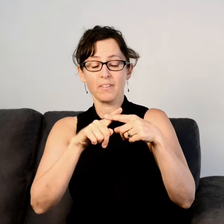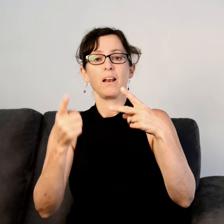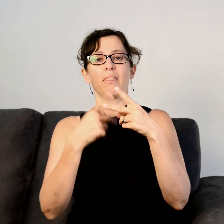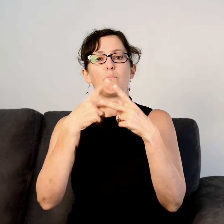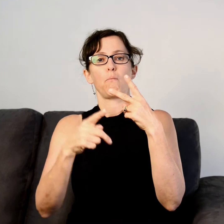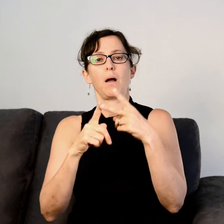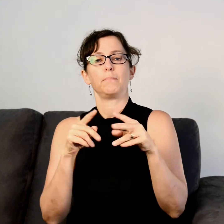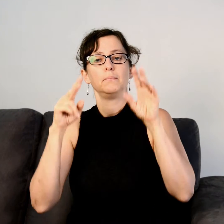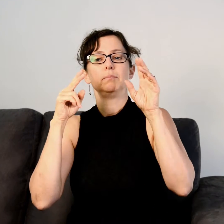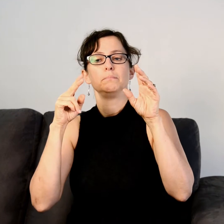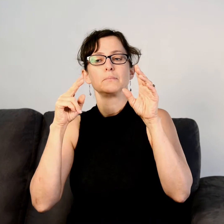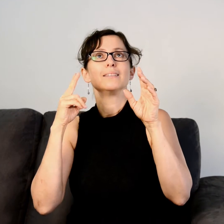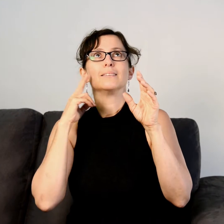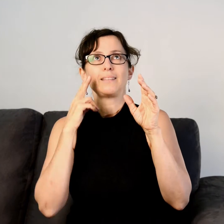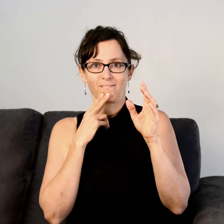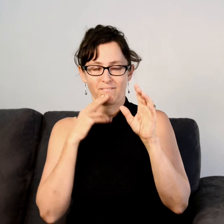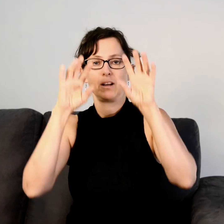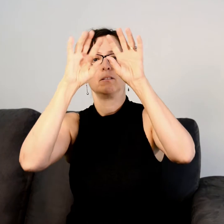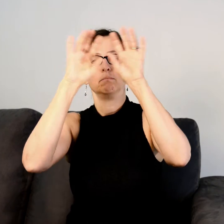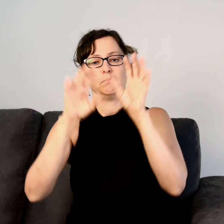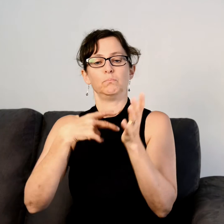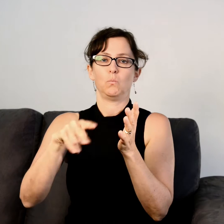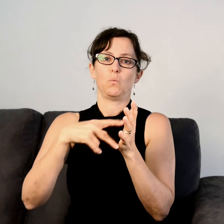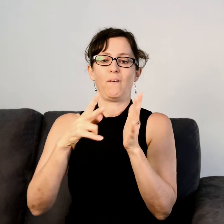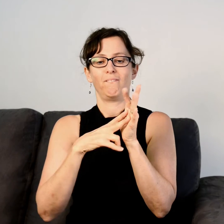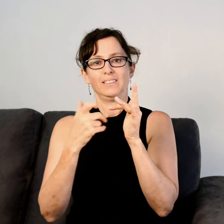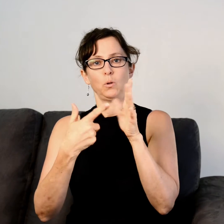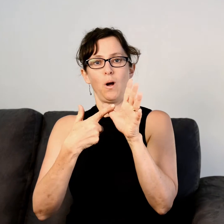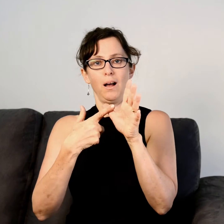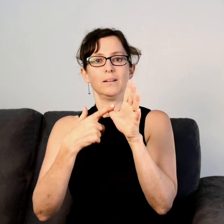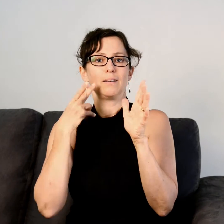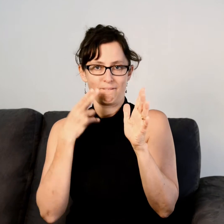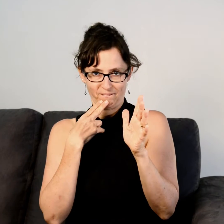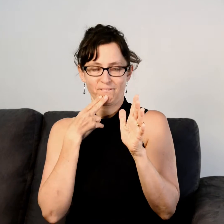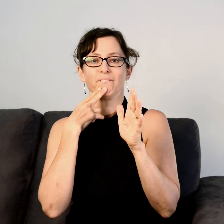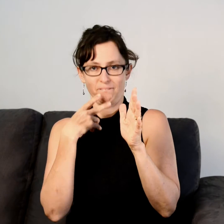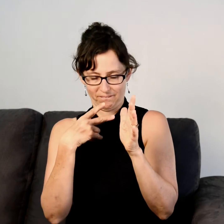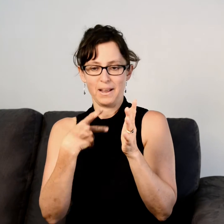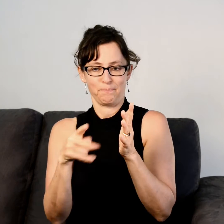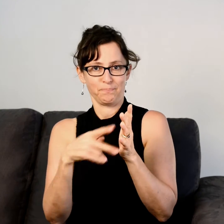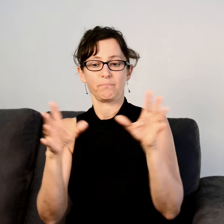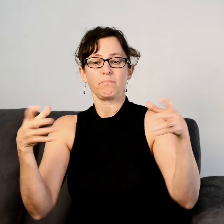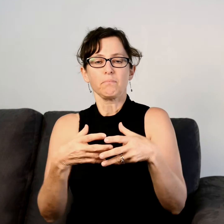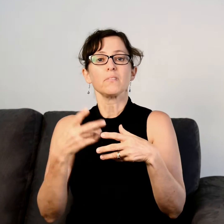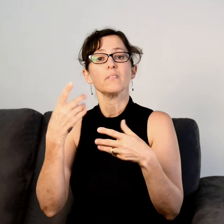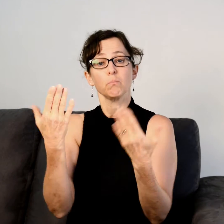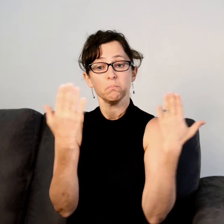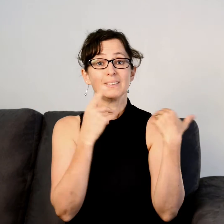Deaf Bushwalking Victoria. This group meets approximately six times a year in different locations throughout metropolitan and regional Victoria and